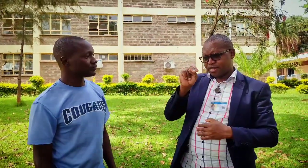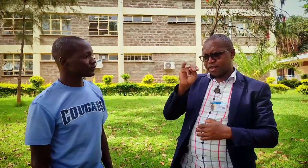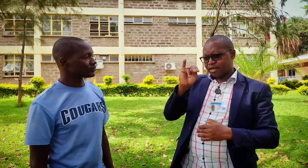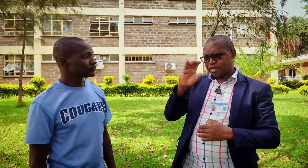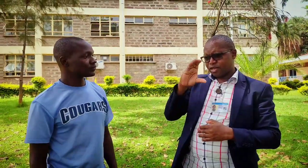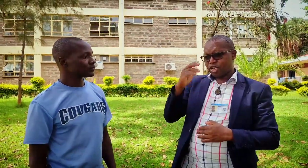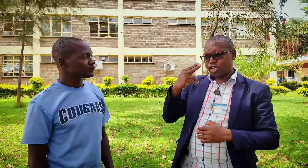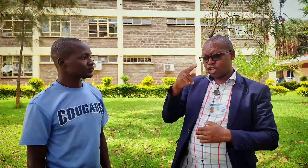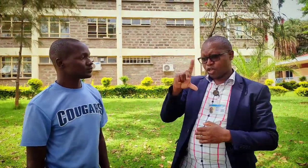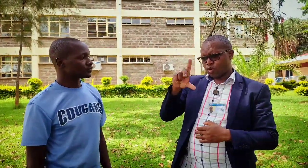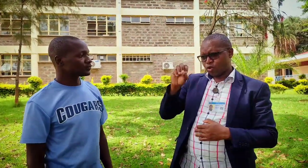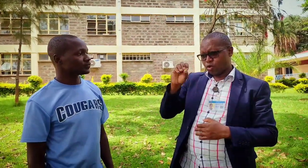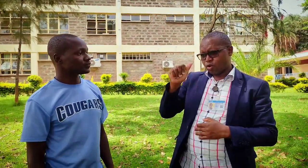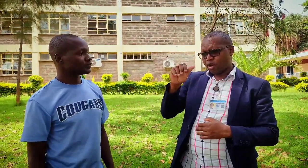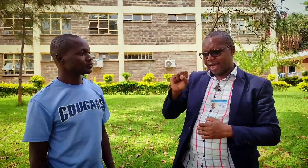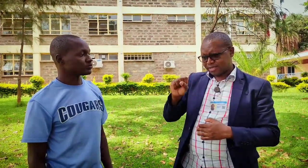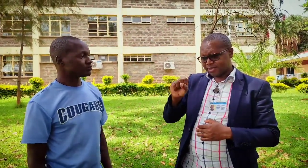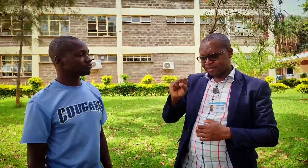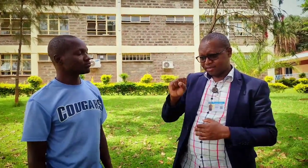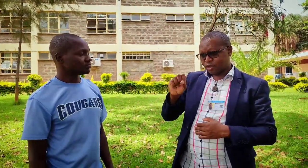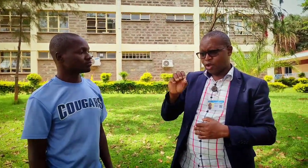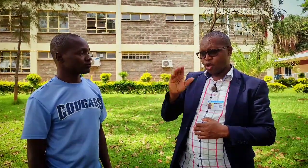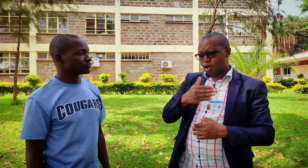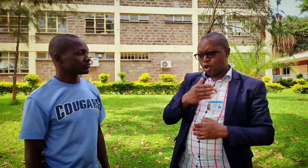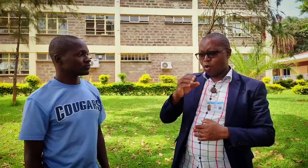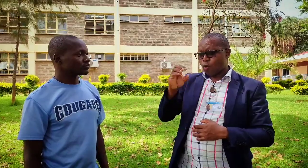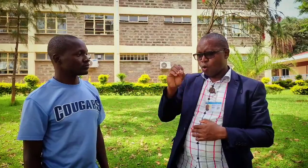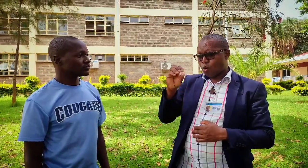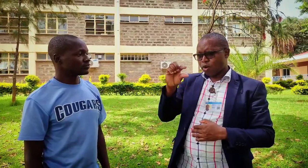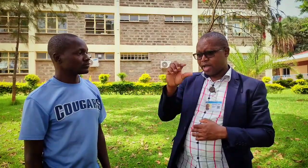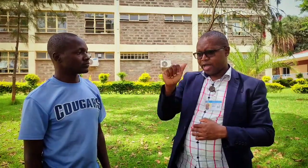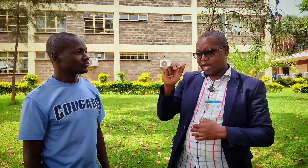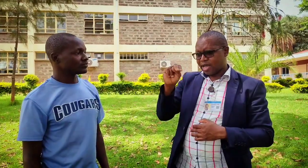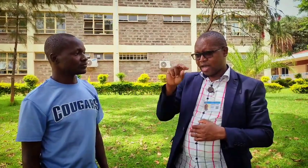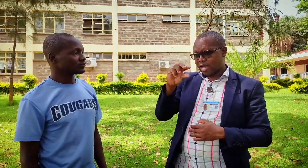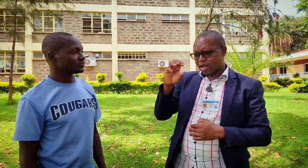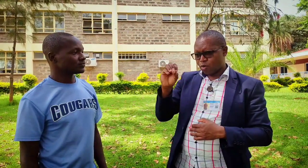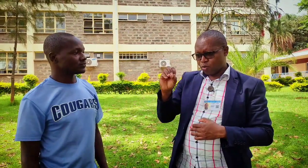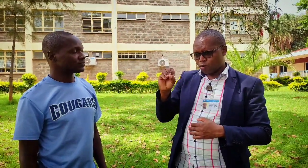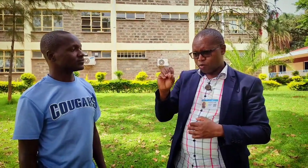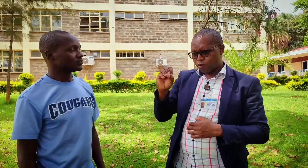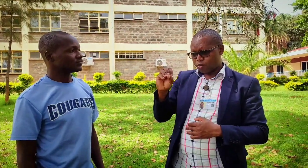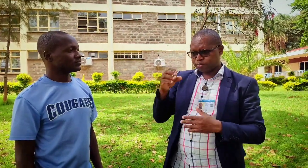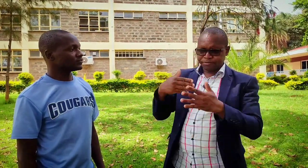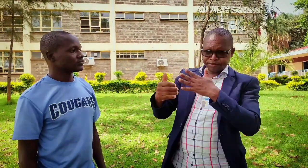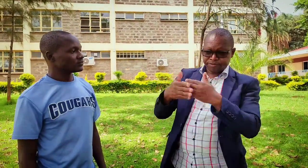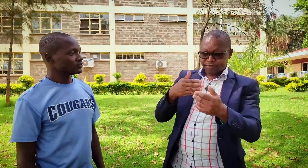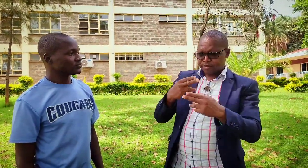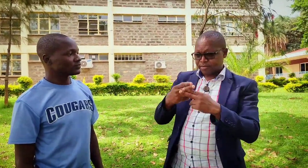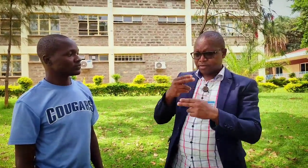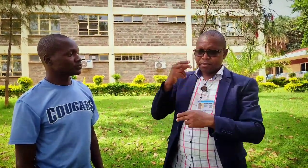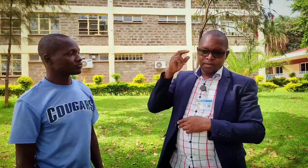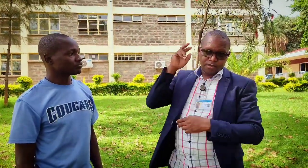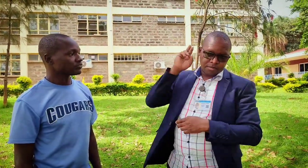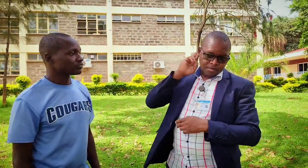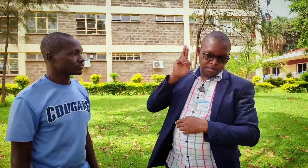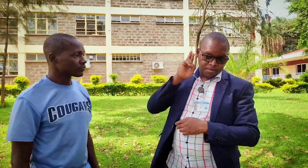hello my name is Nicholas Ogango my sign name is